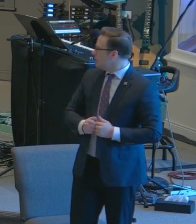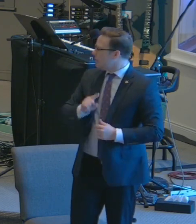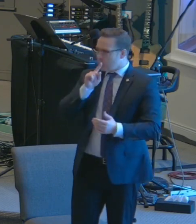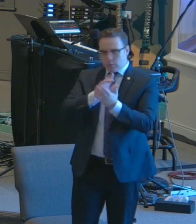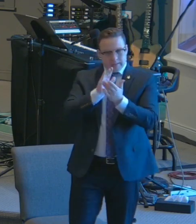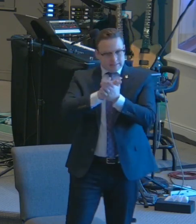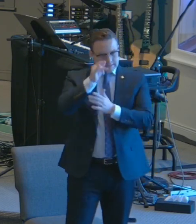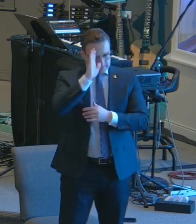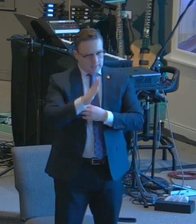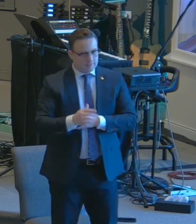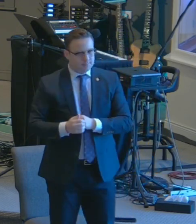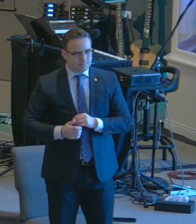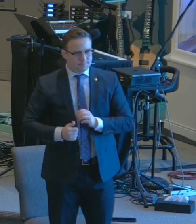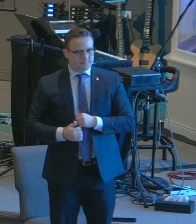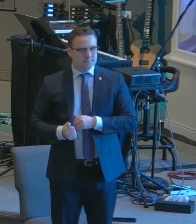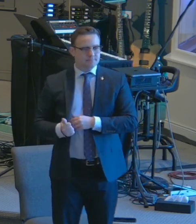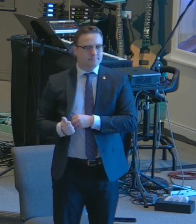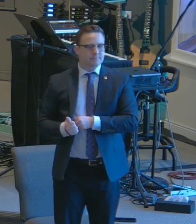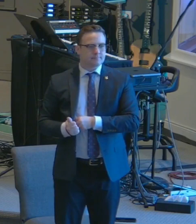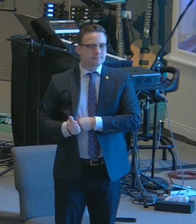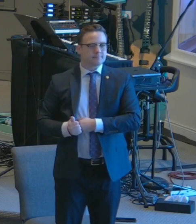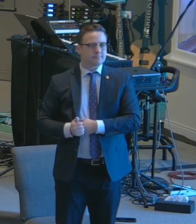Praise God. Praise God.